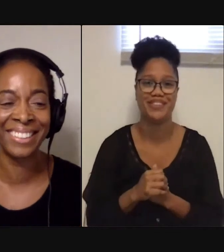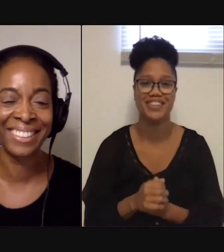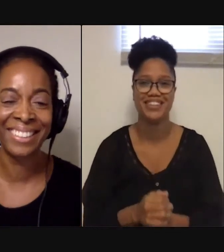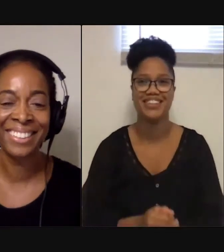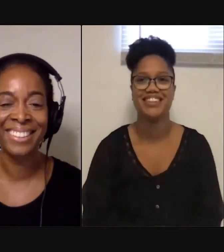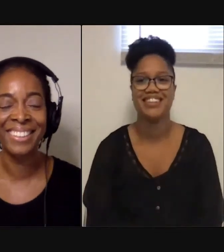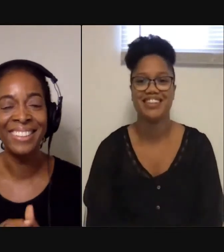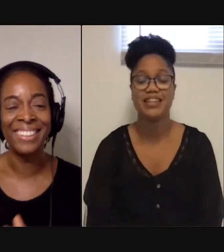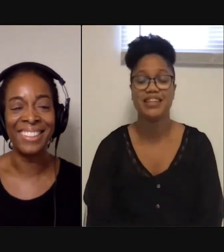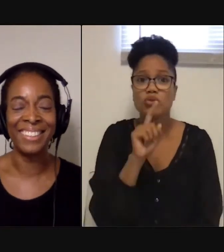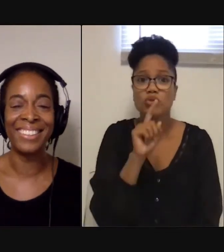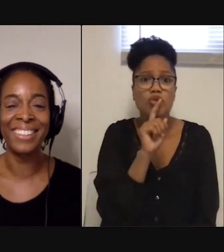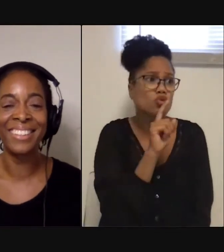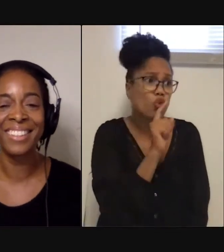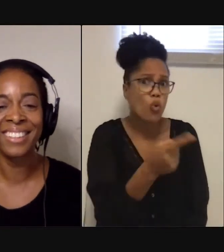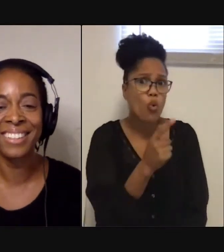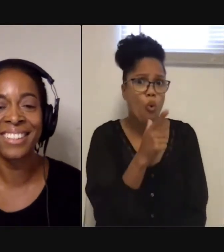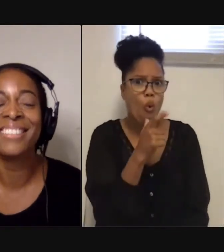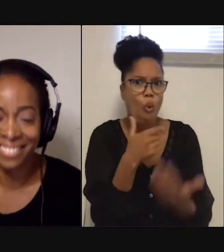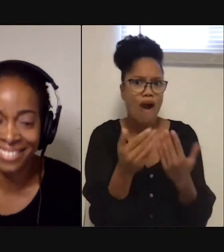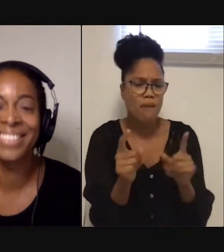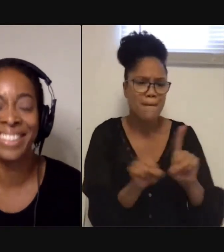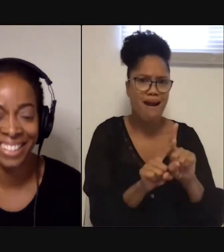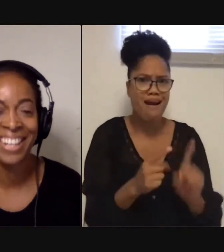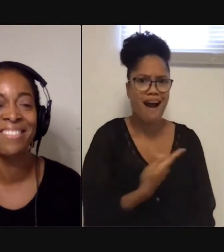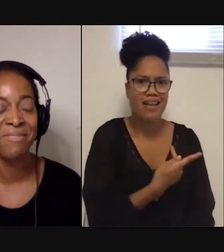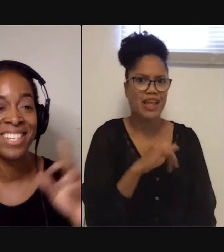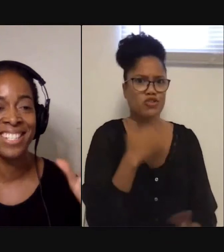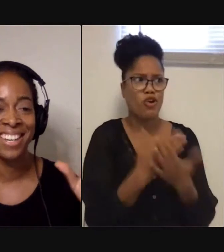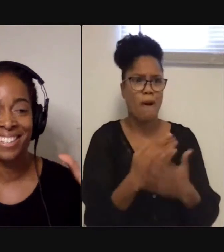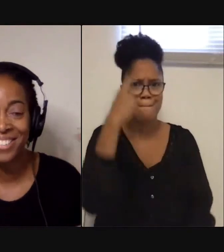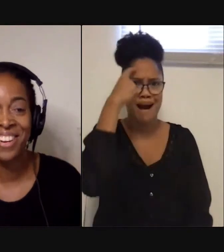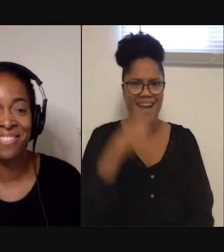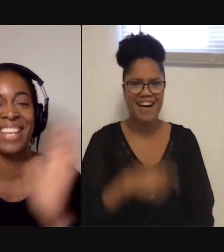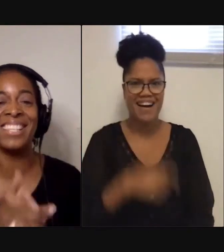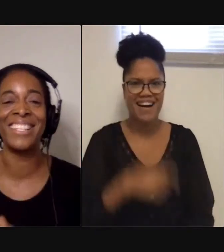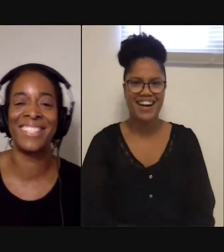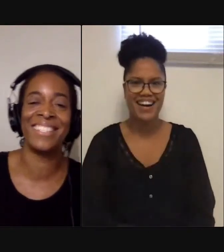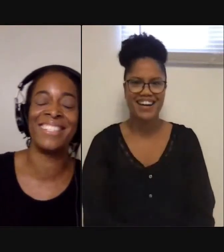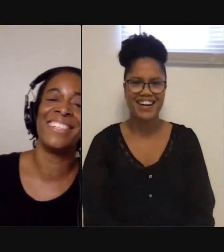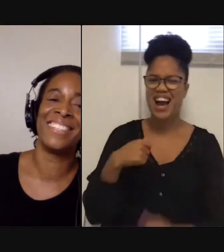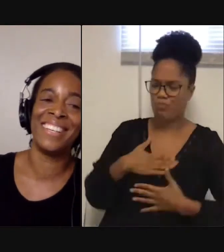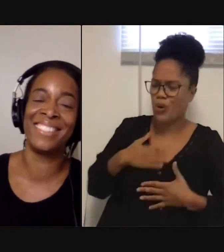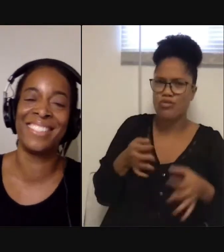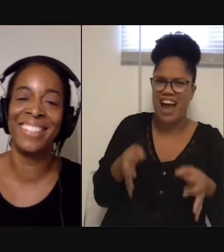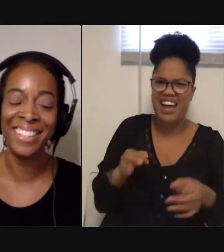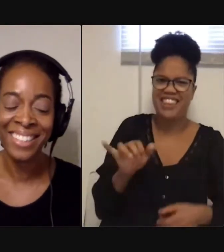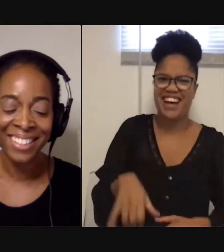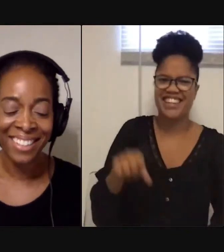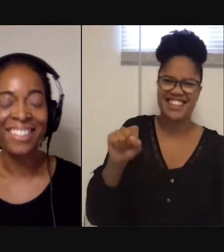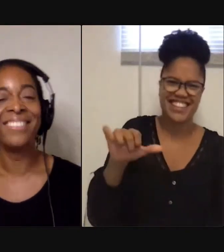It is true. Like, whoever paired us together, that's a good mind, you know. I'm appreciating whoever made that decision. Yes.